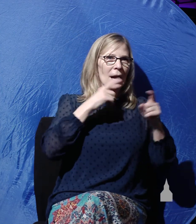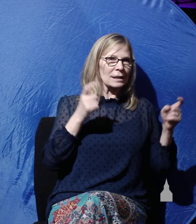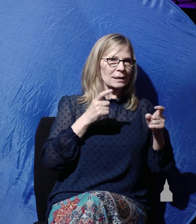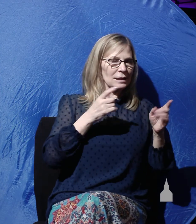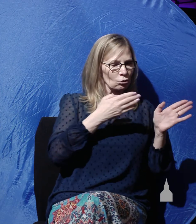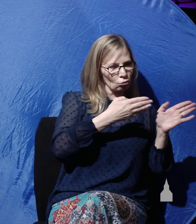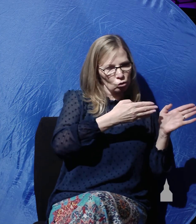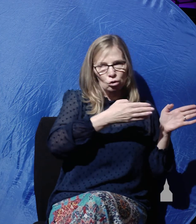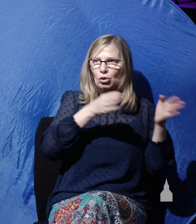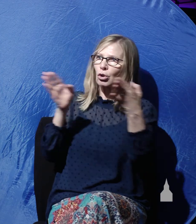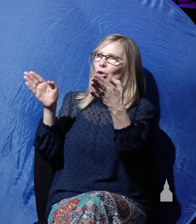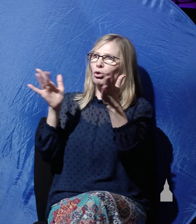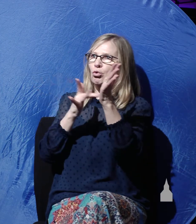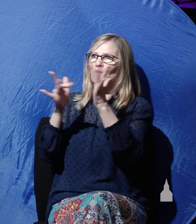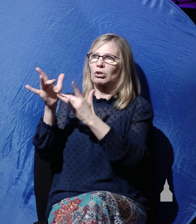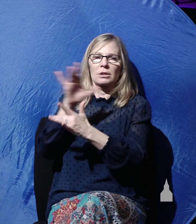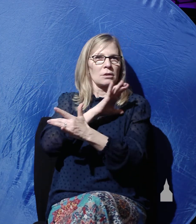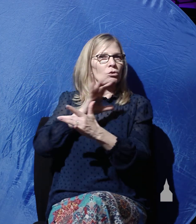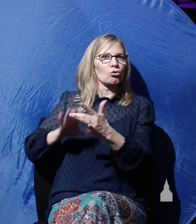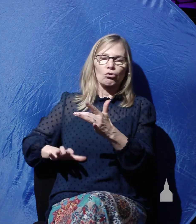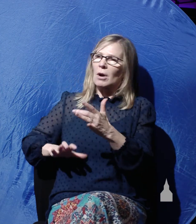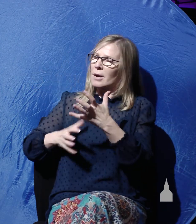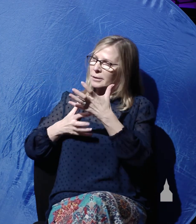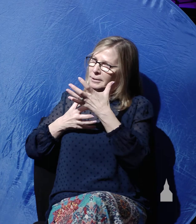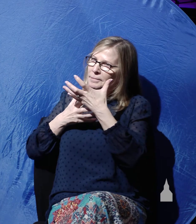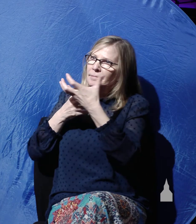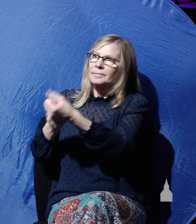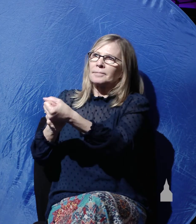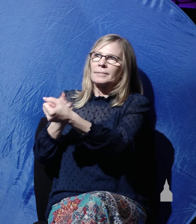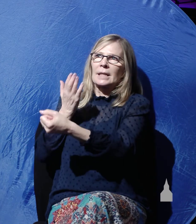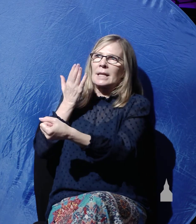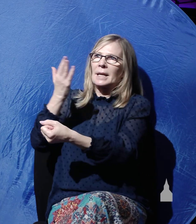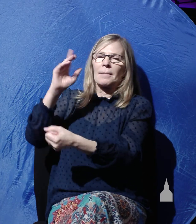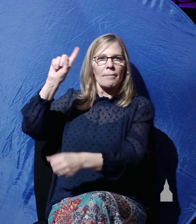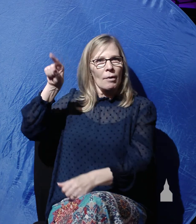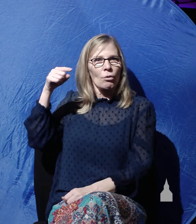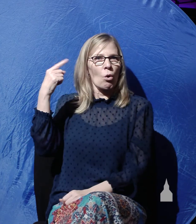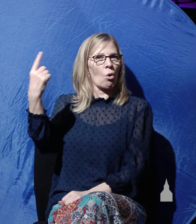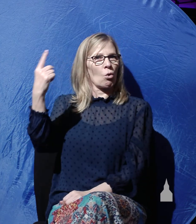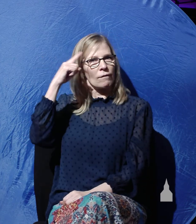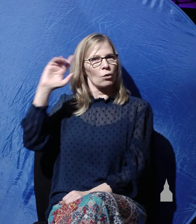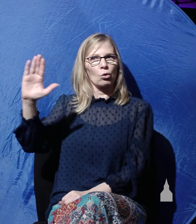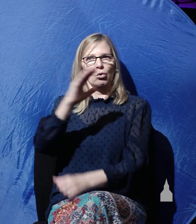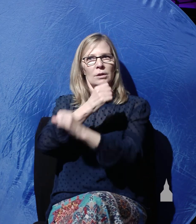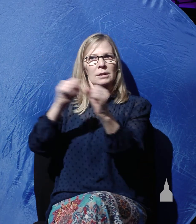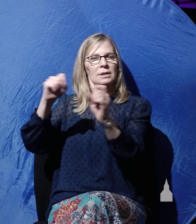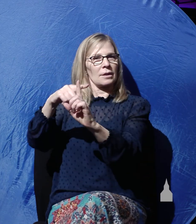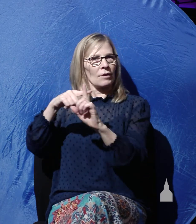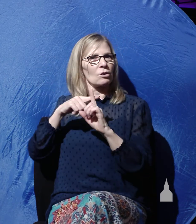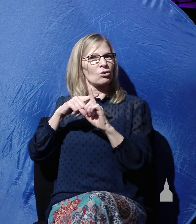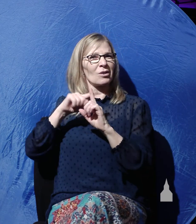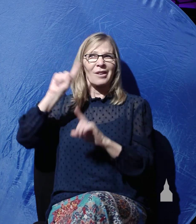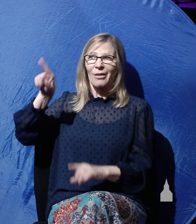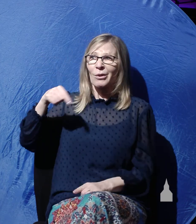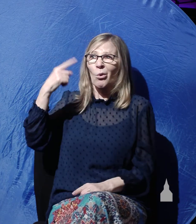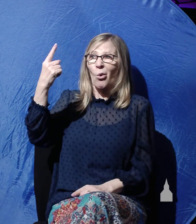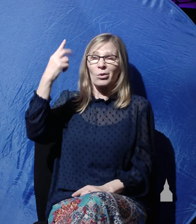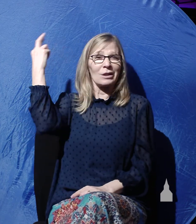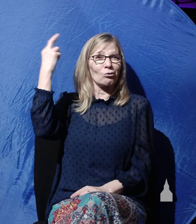you turn to Jesus Christ and place your trust in him alone for your salvation as the only basis of going to